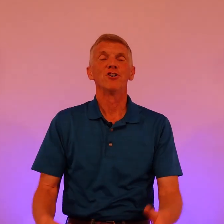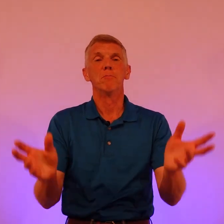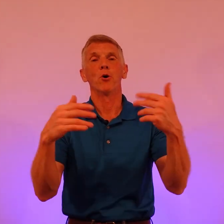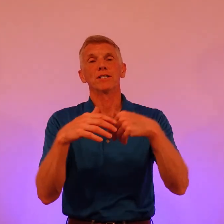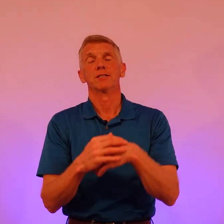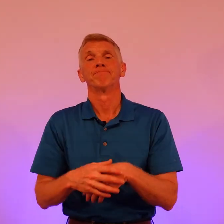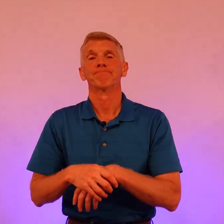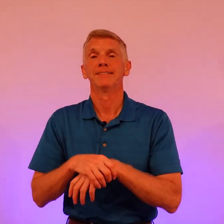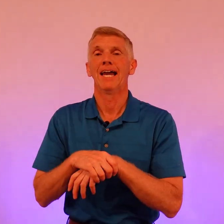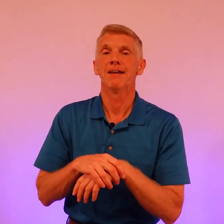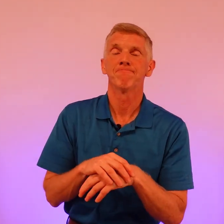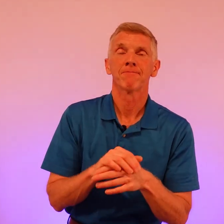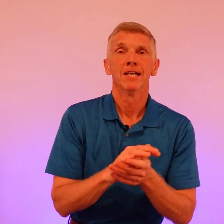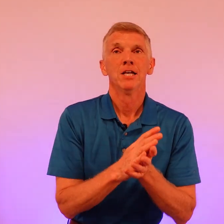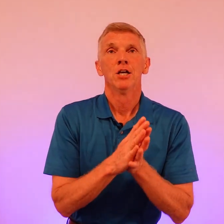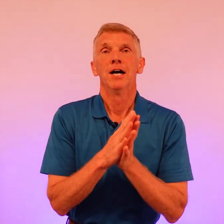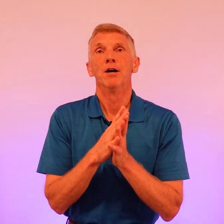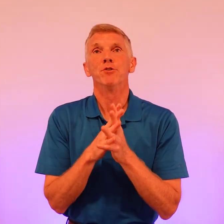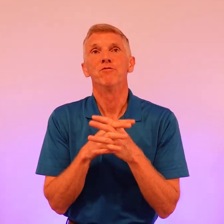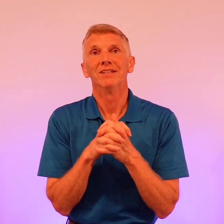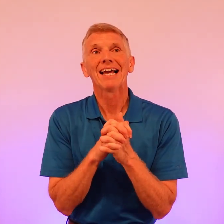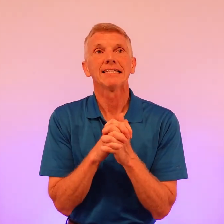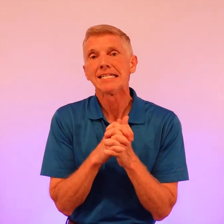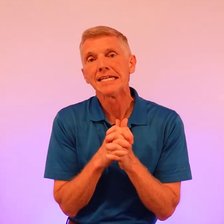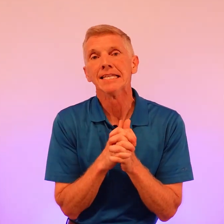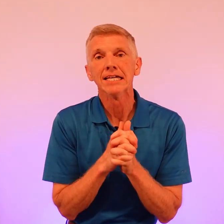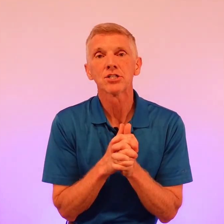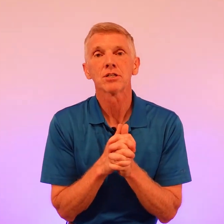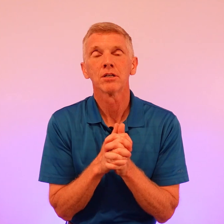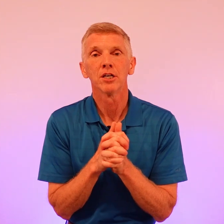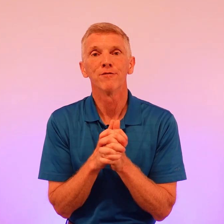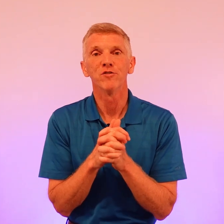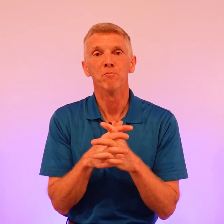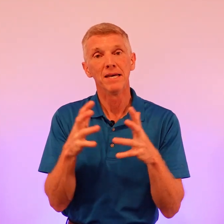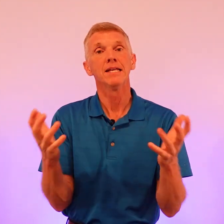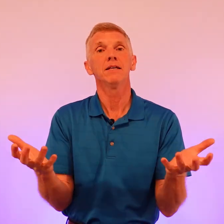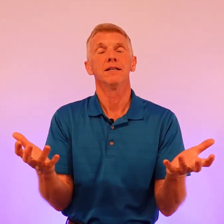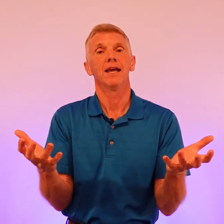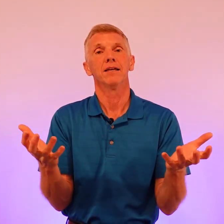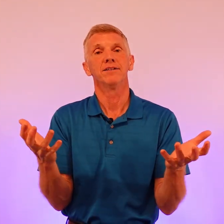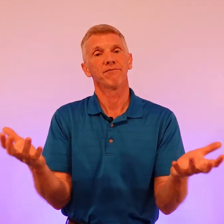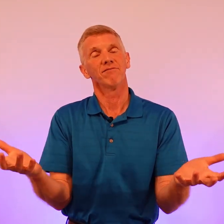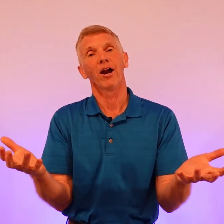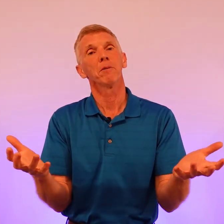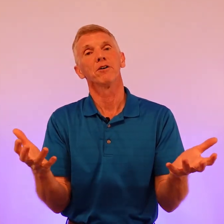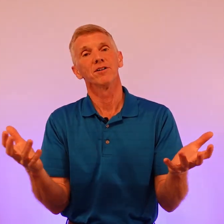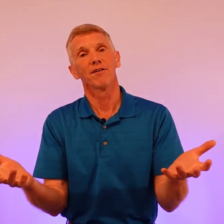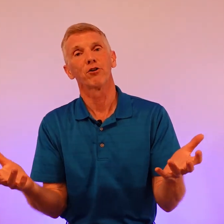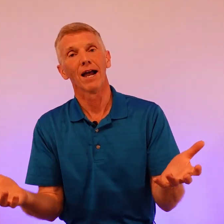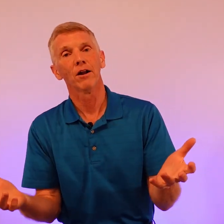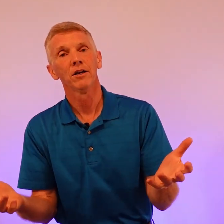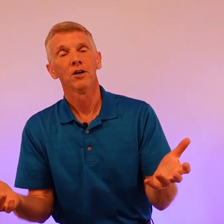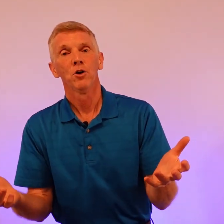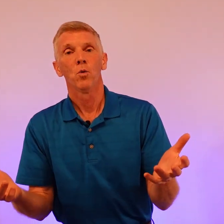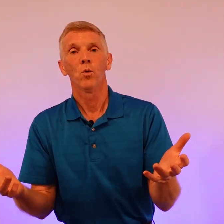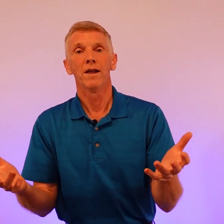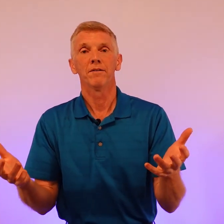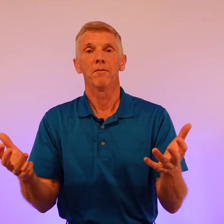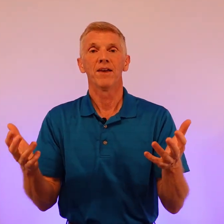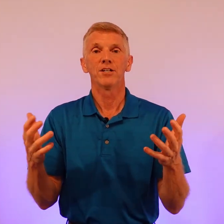here's a bonus, okay? You've likely seen this if you've been in a deaf environment or a deaf crowd when they